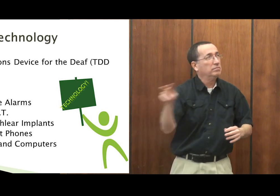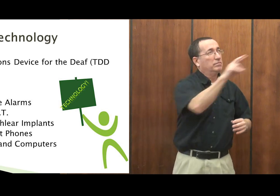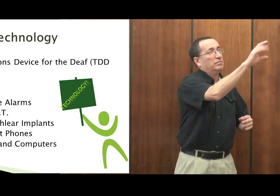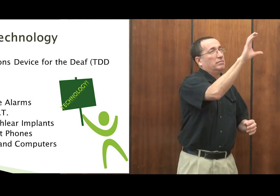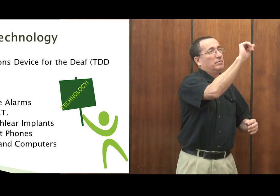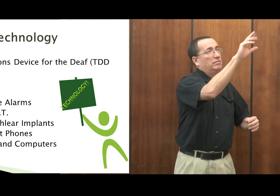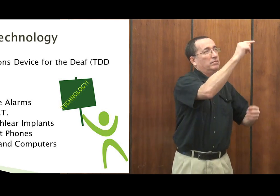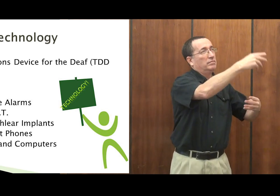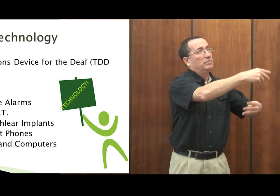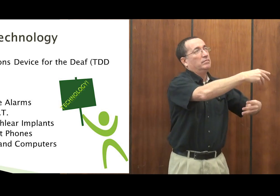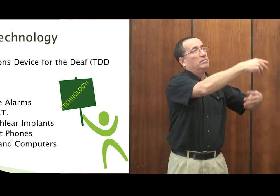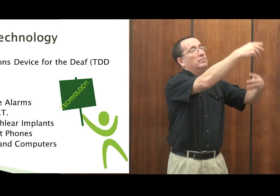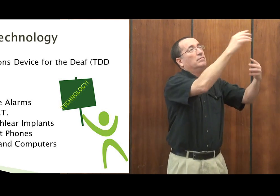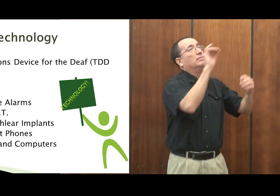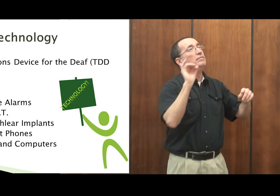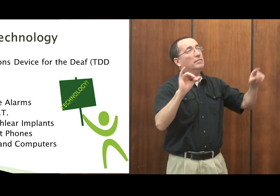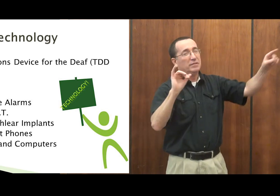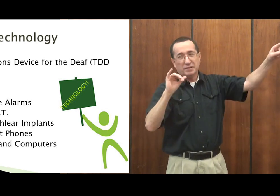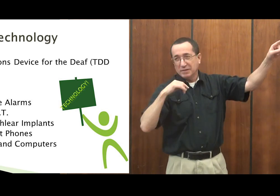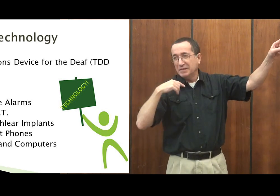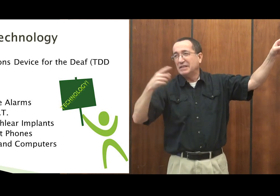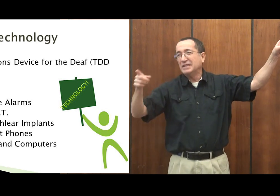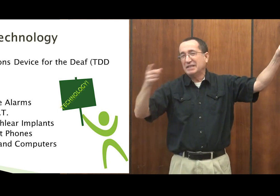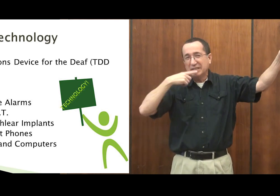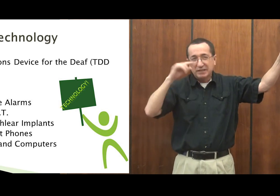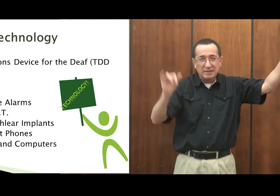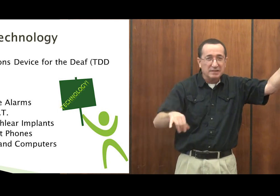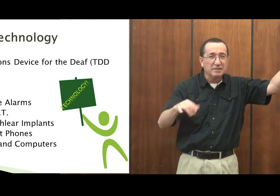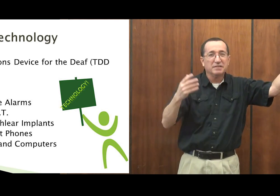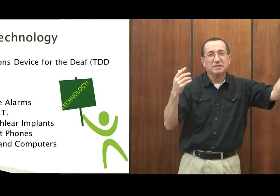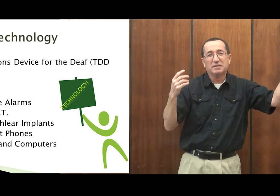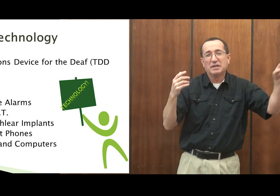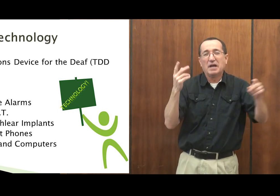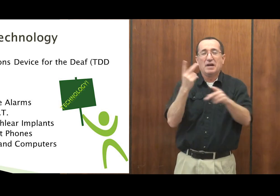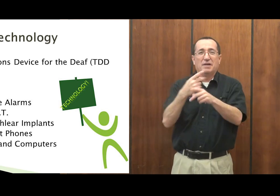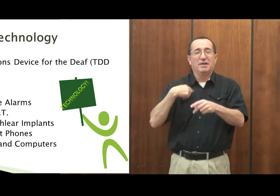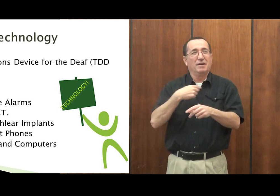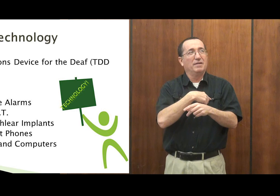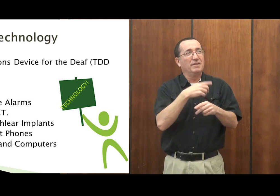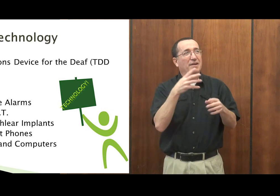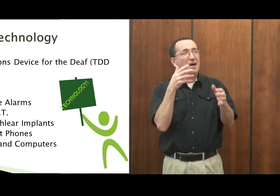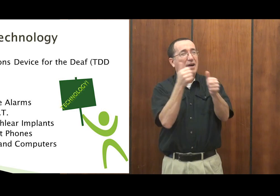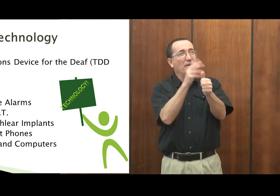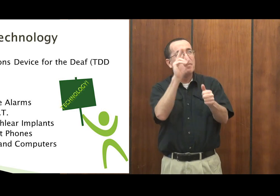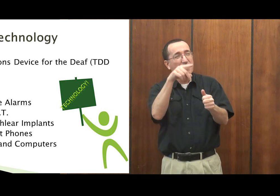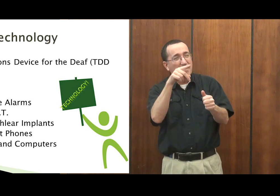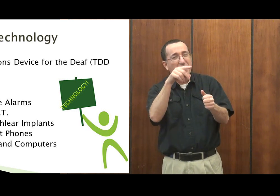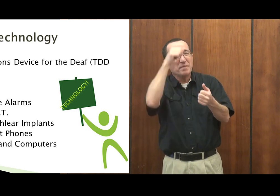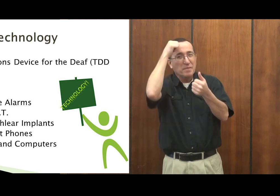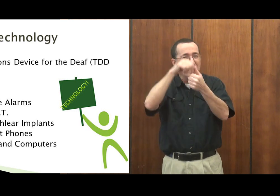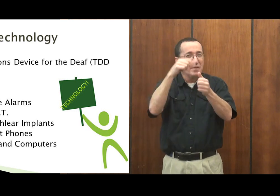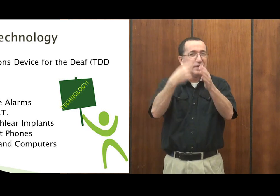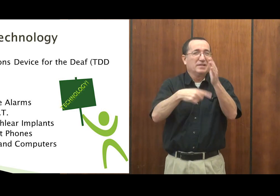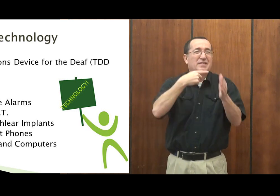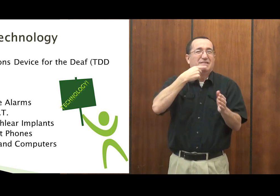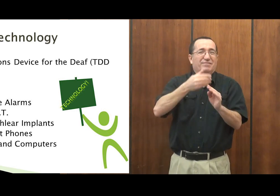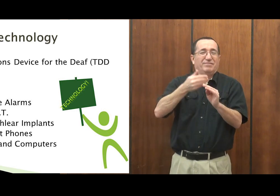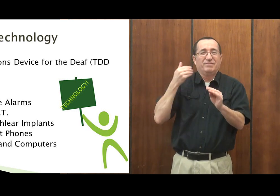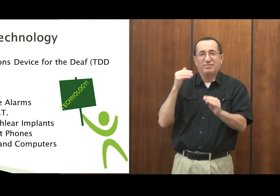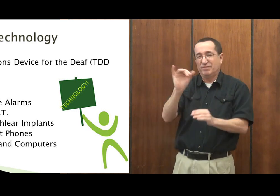If you look over and like, what was that? And everybody can look back to the CART. It's the record of the courtroom. And you can see